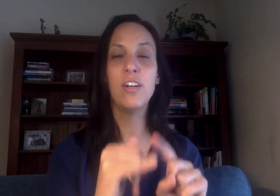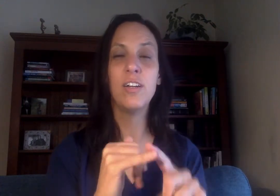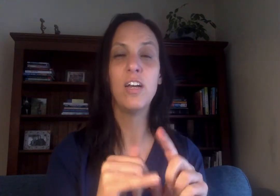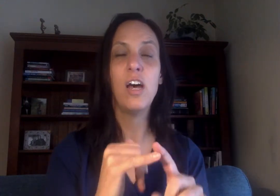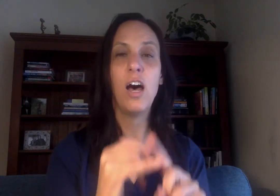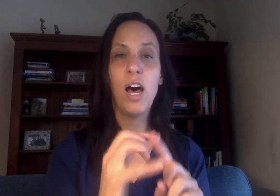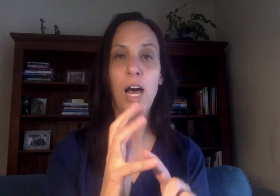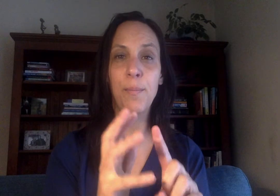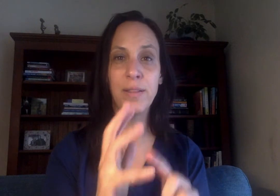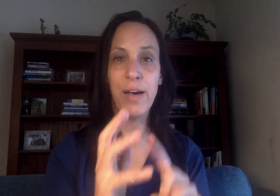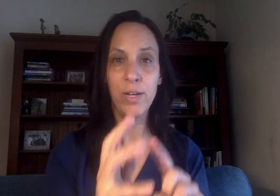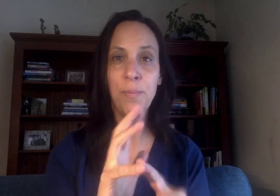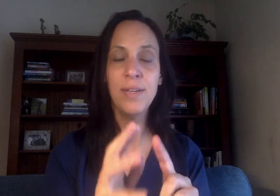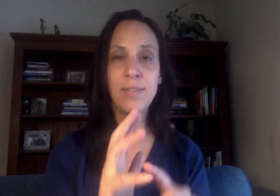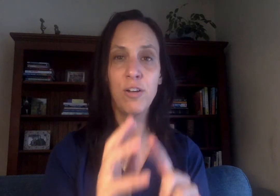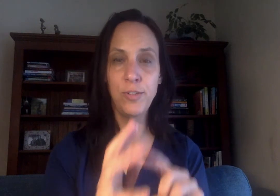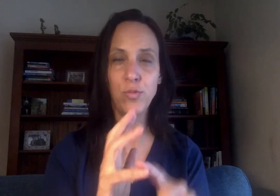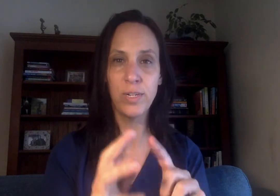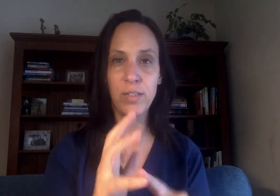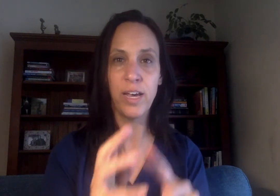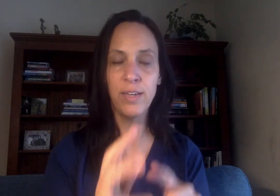I'm allowing myself to realize